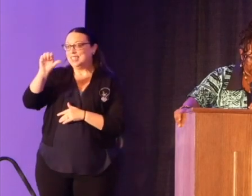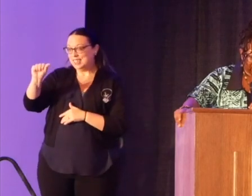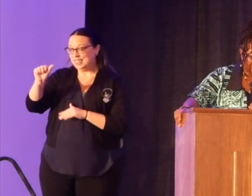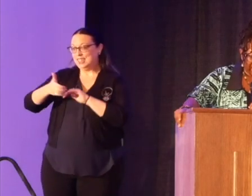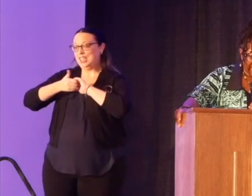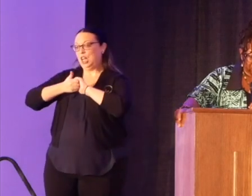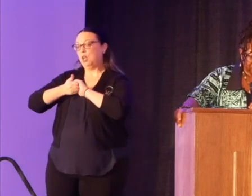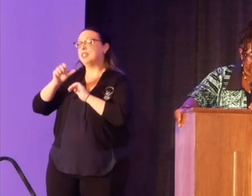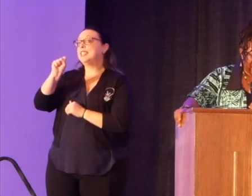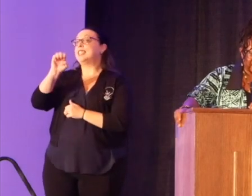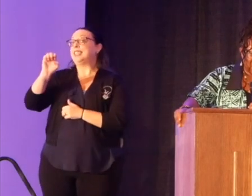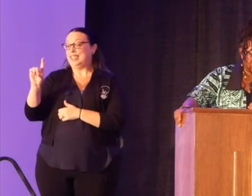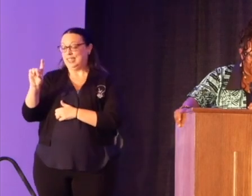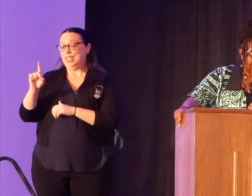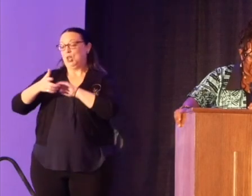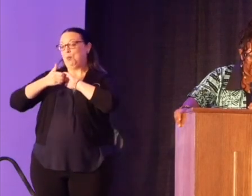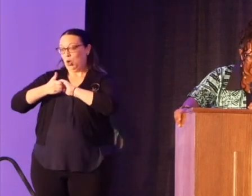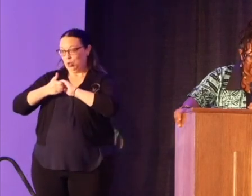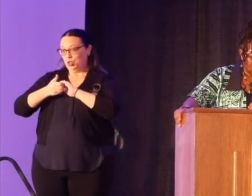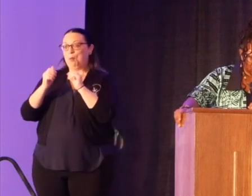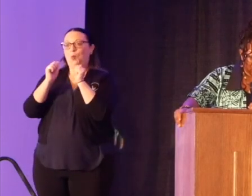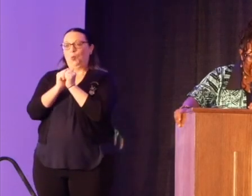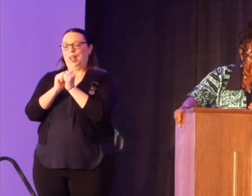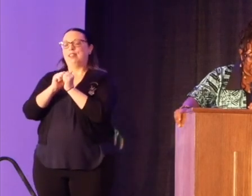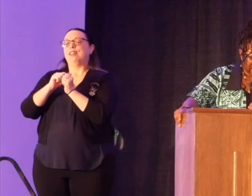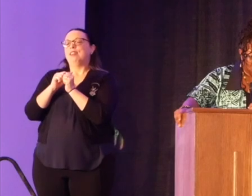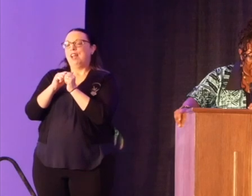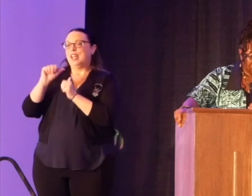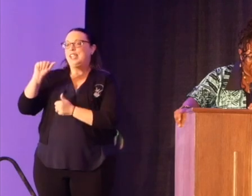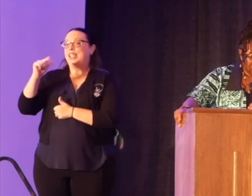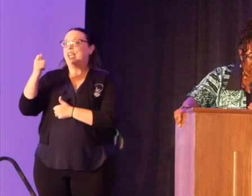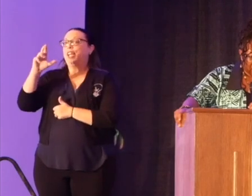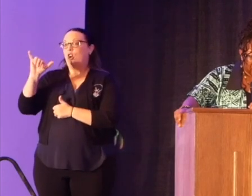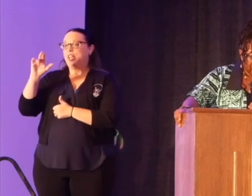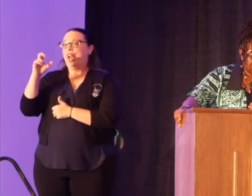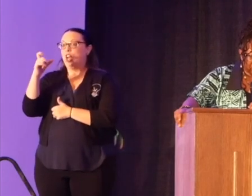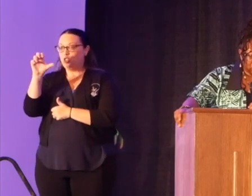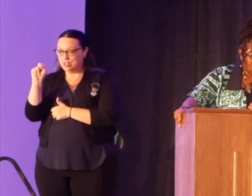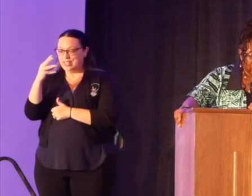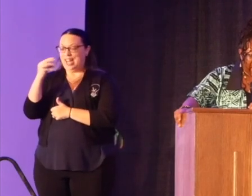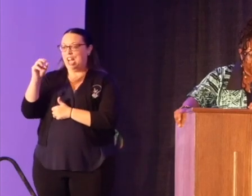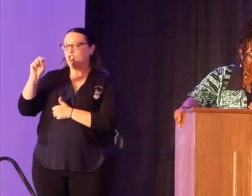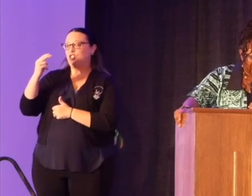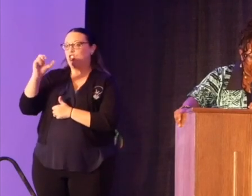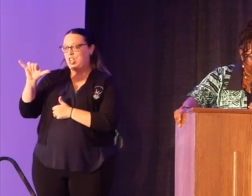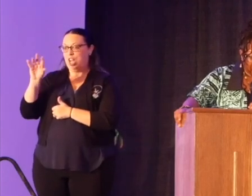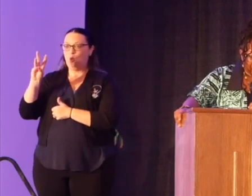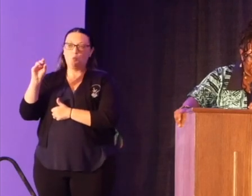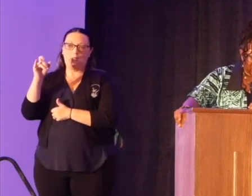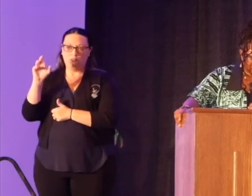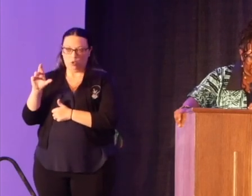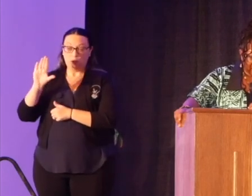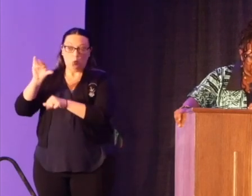with Gary Anderson, Dr. Monica Endownu, and Shea Wafer. Dr. Endera's work at BAM